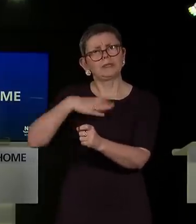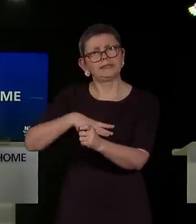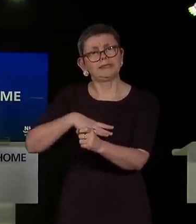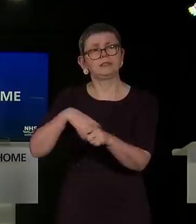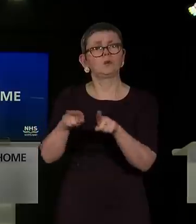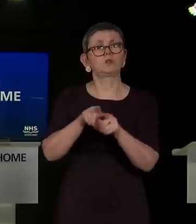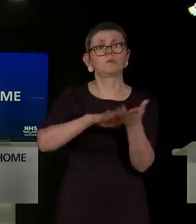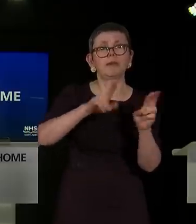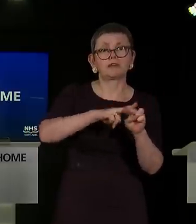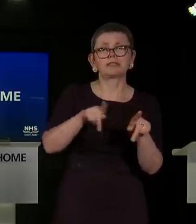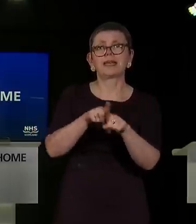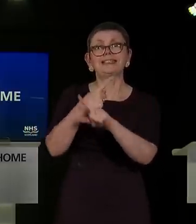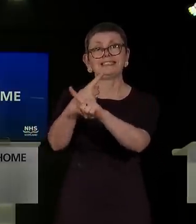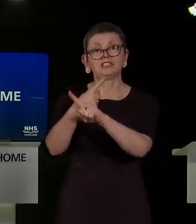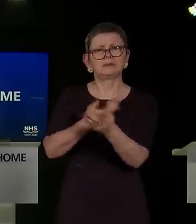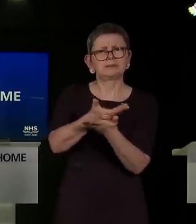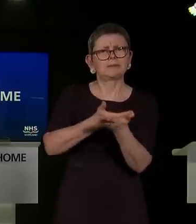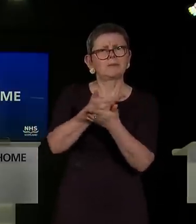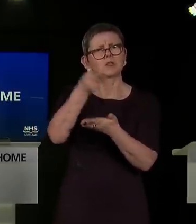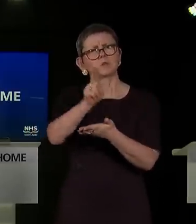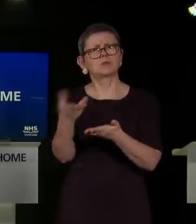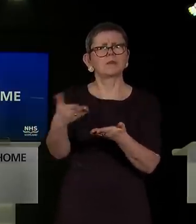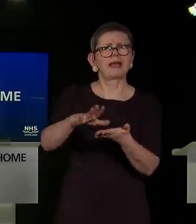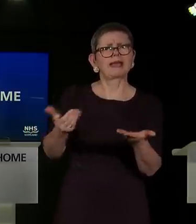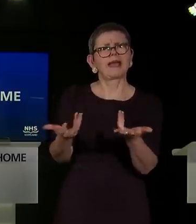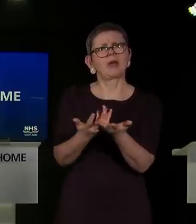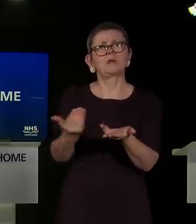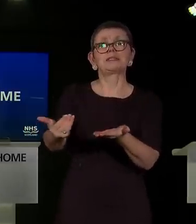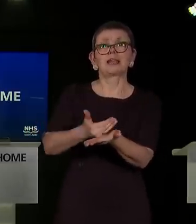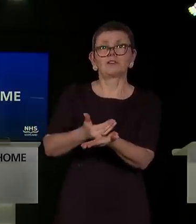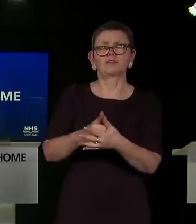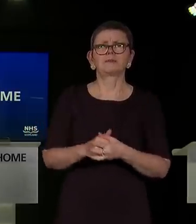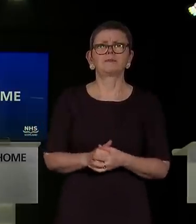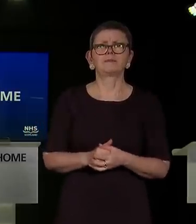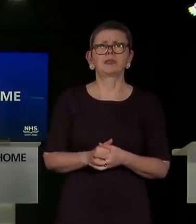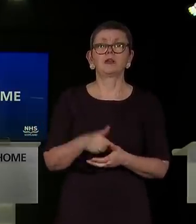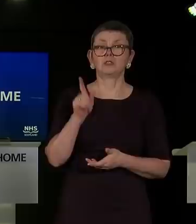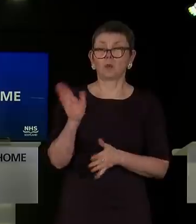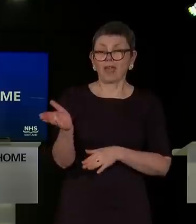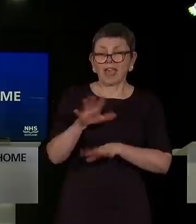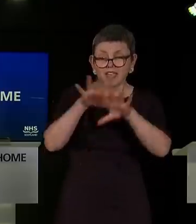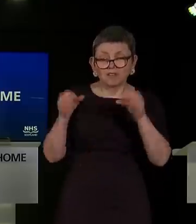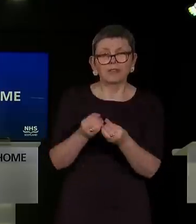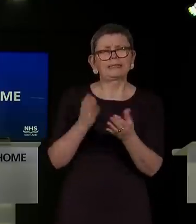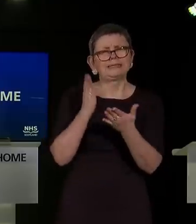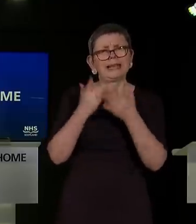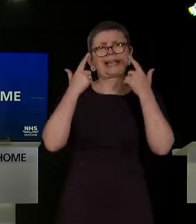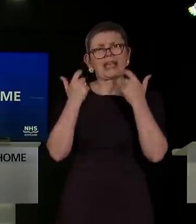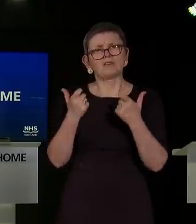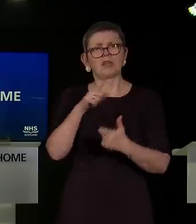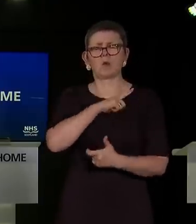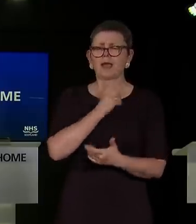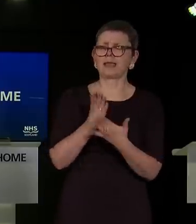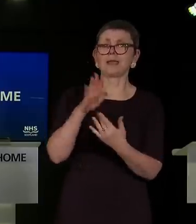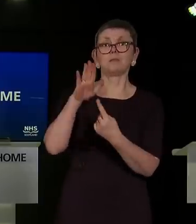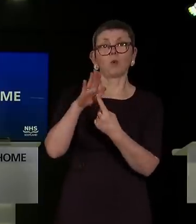parents about how and when schools can safely return. We're doing all of that carefully, because it is vital that